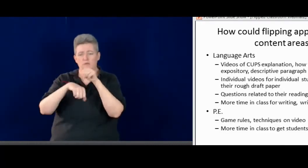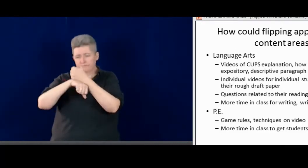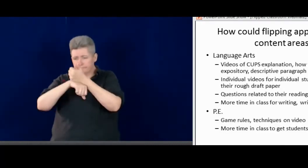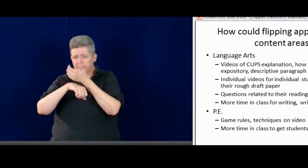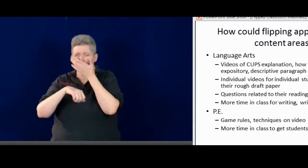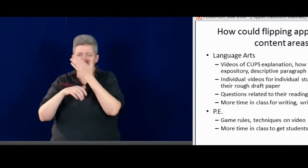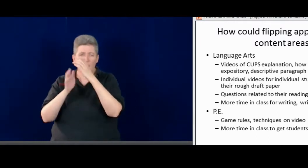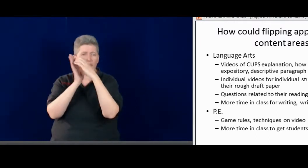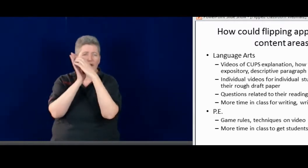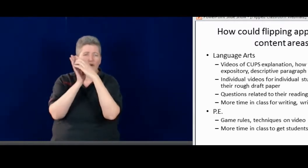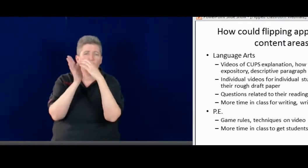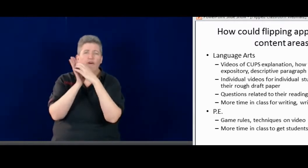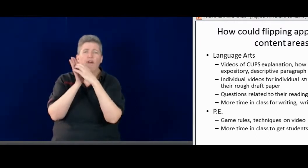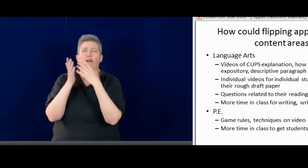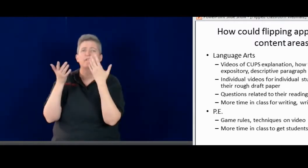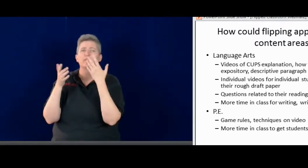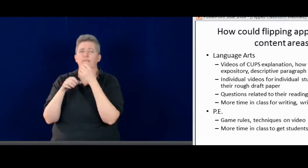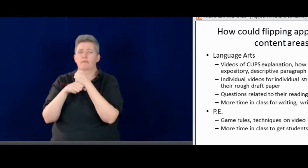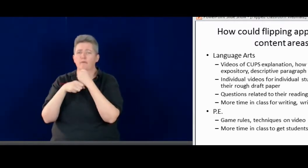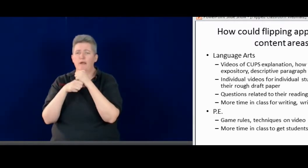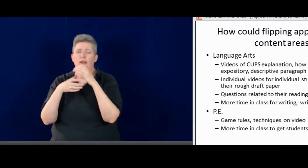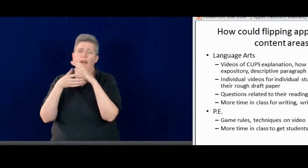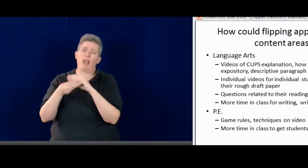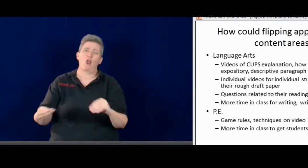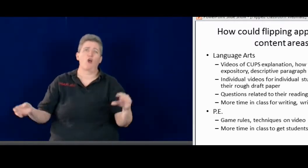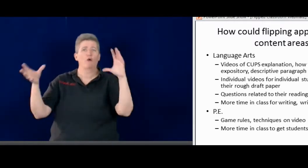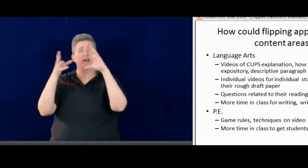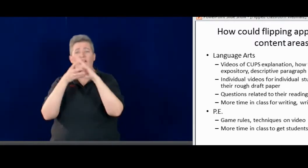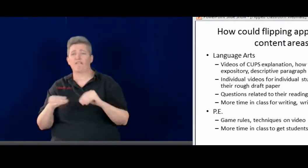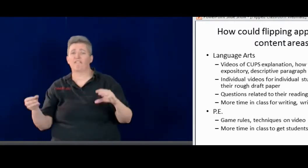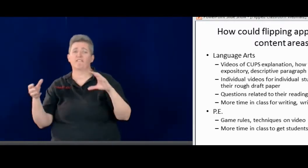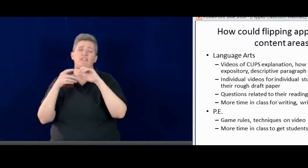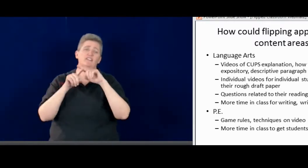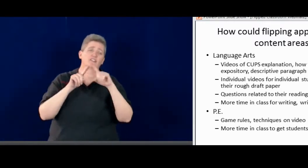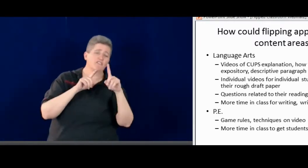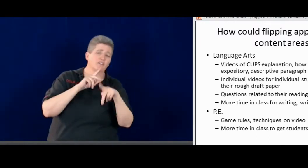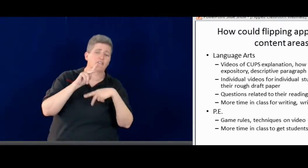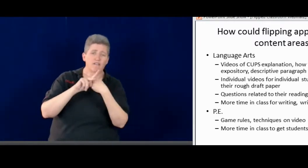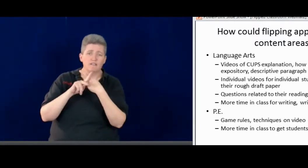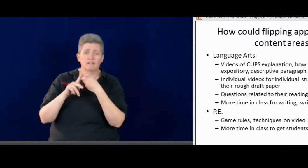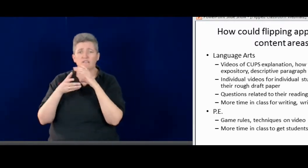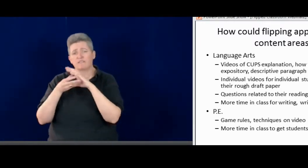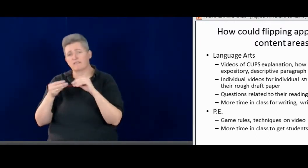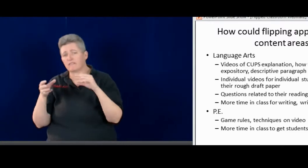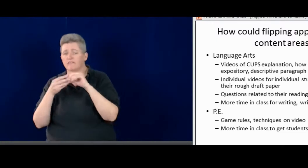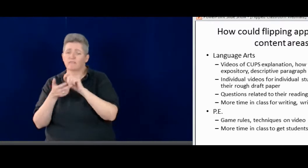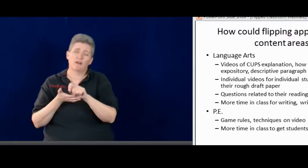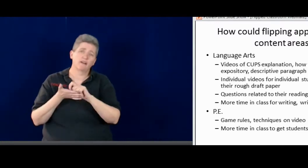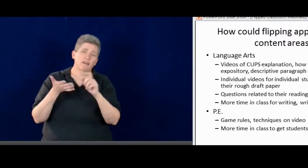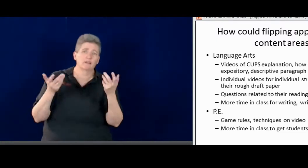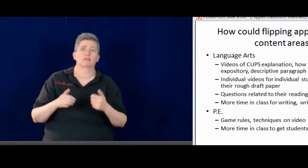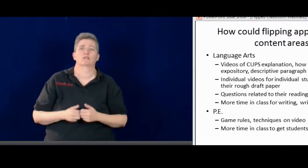how the body of a paragraph looks, different